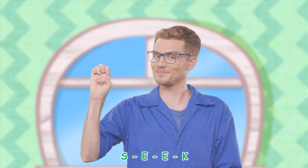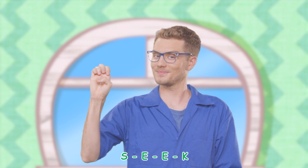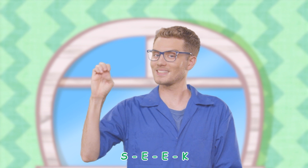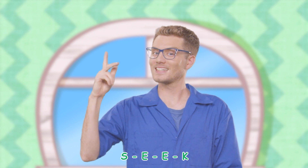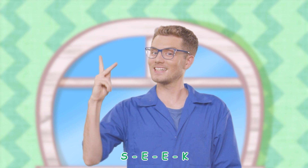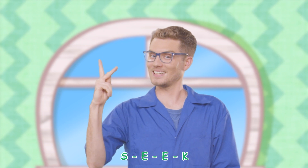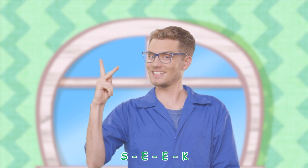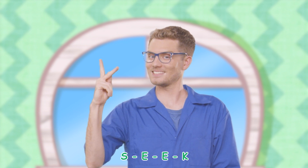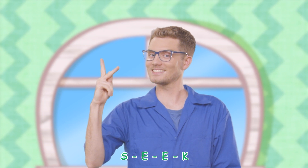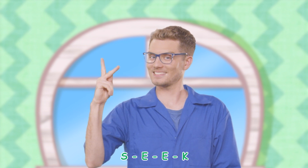K.